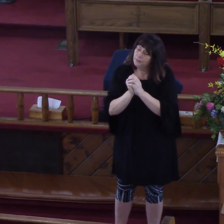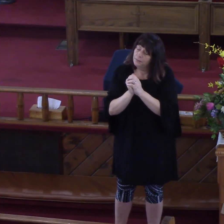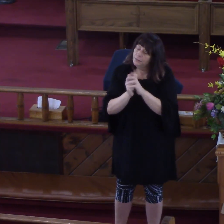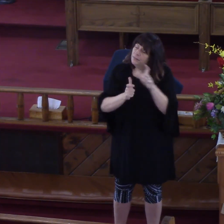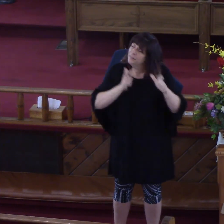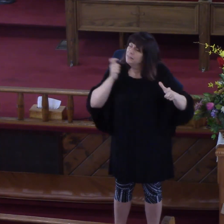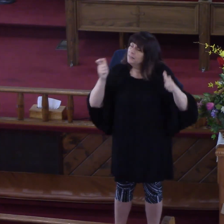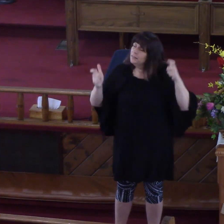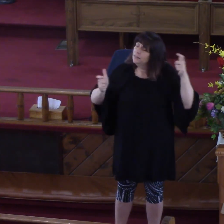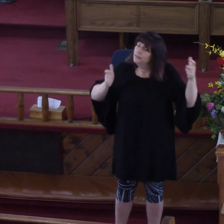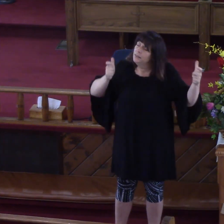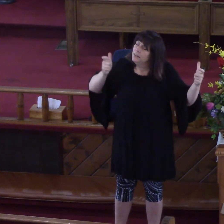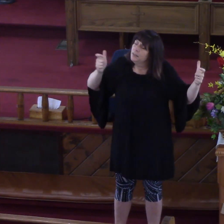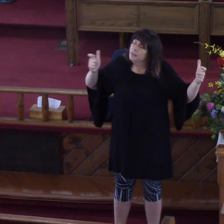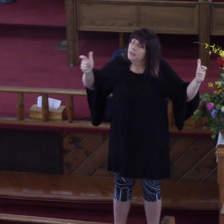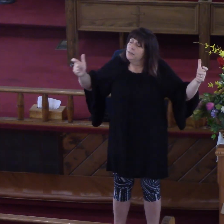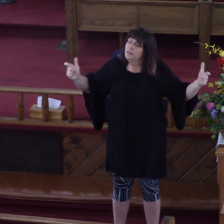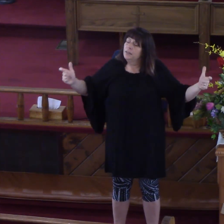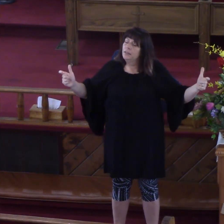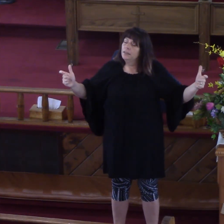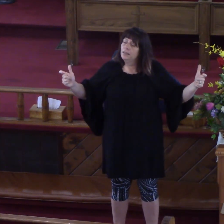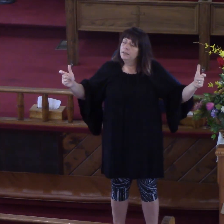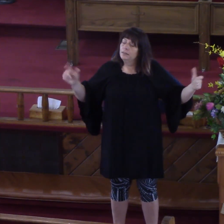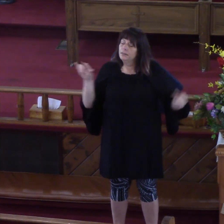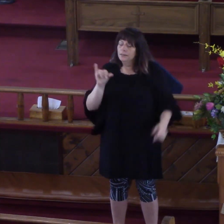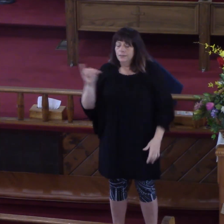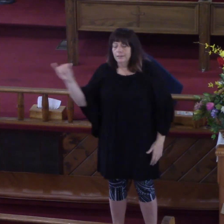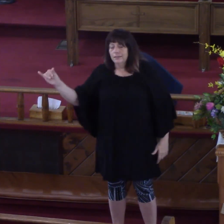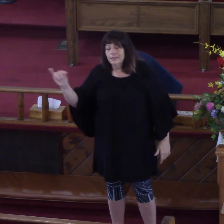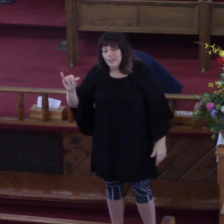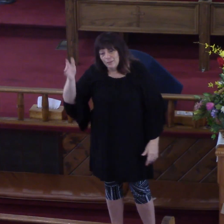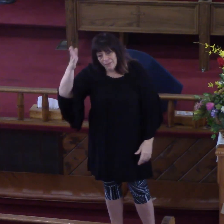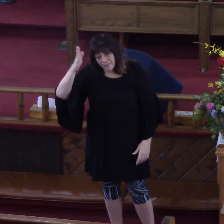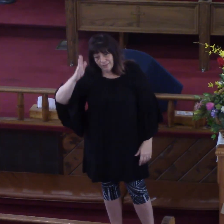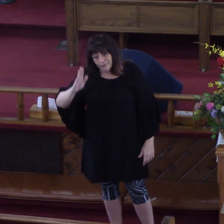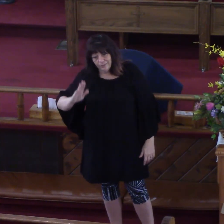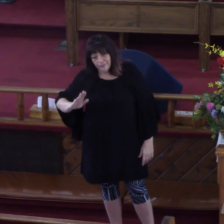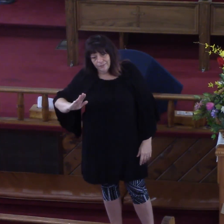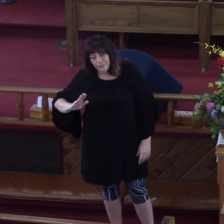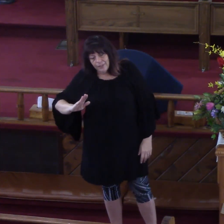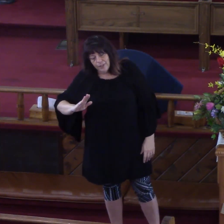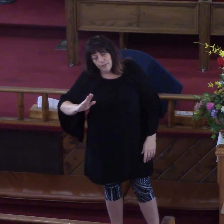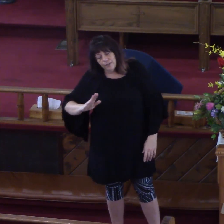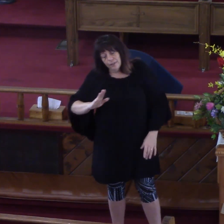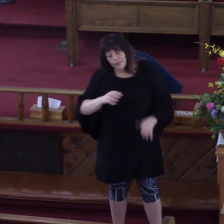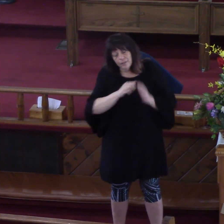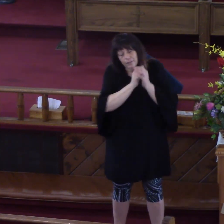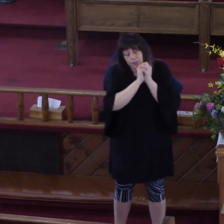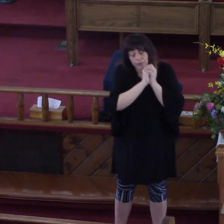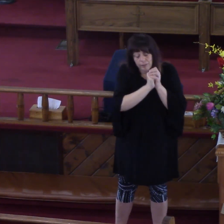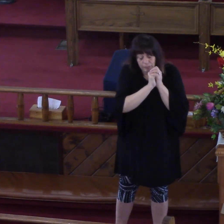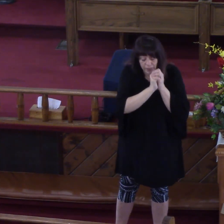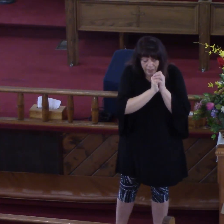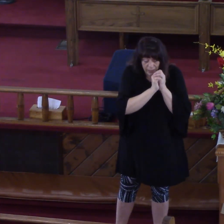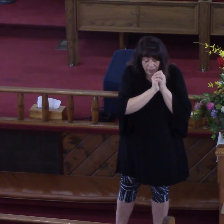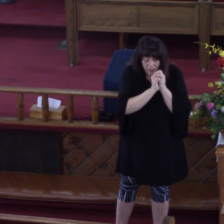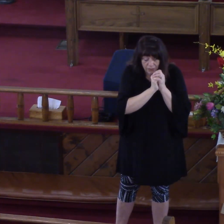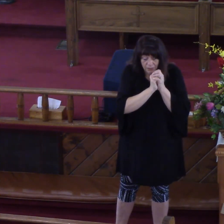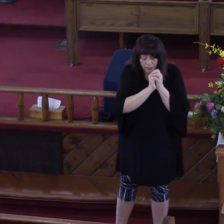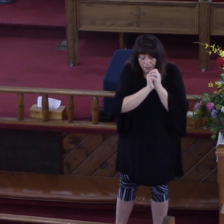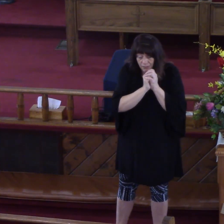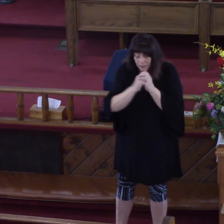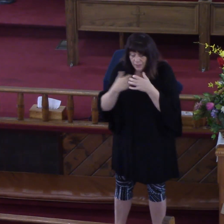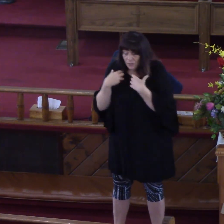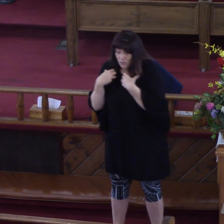big And prayer is is Prayer is just